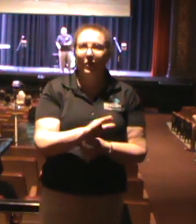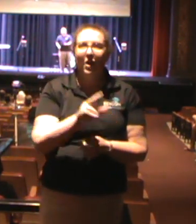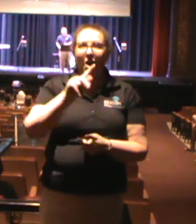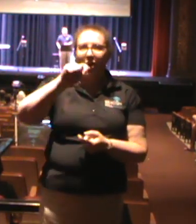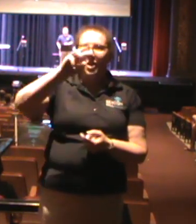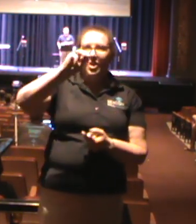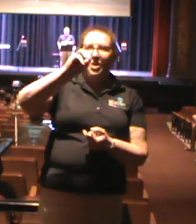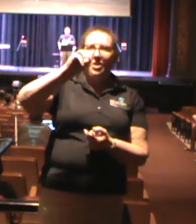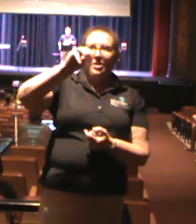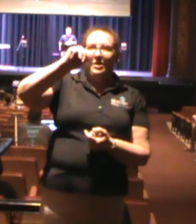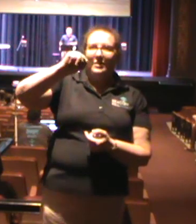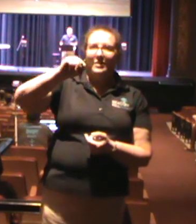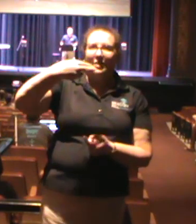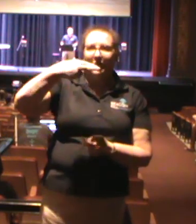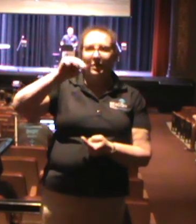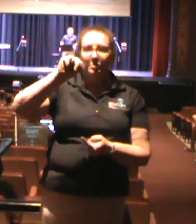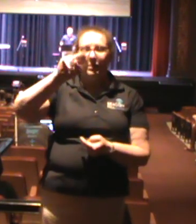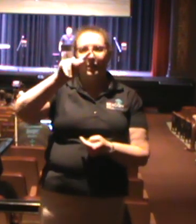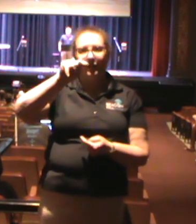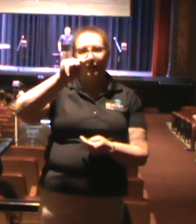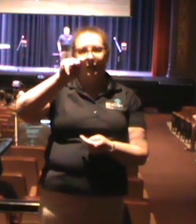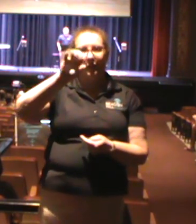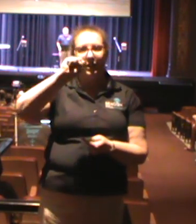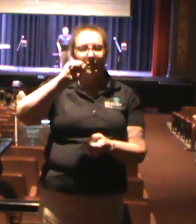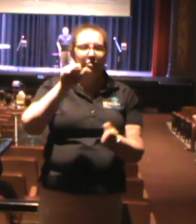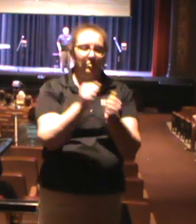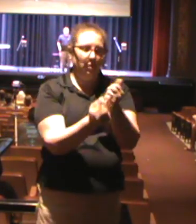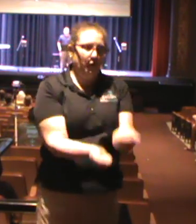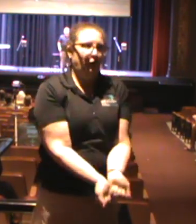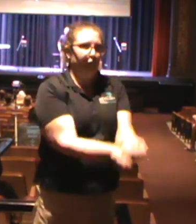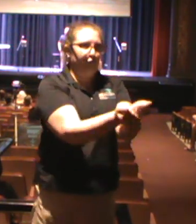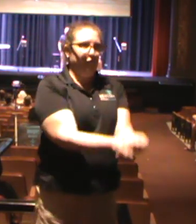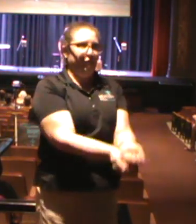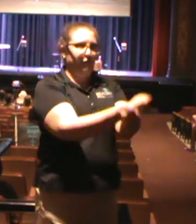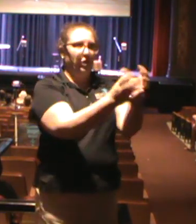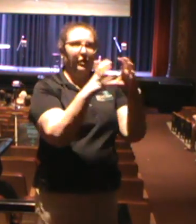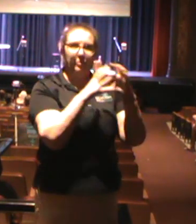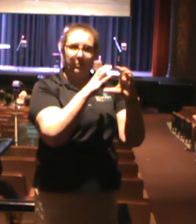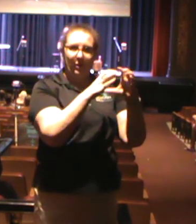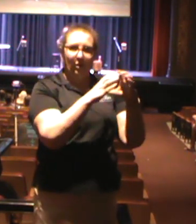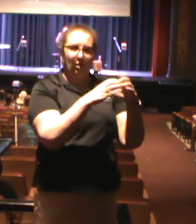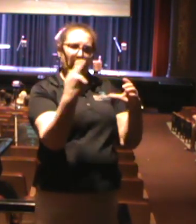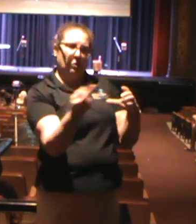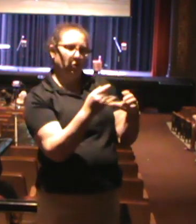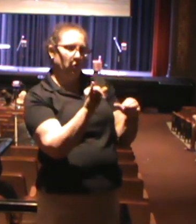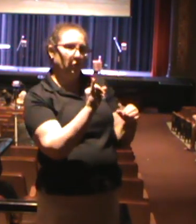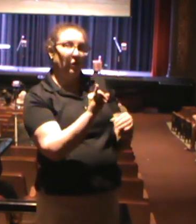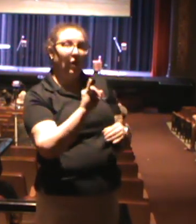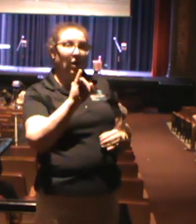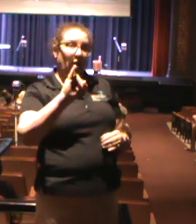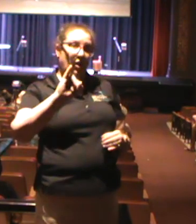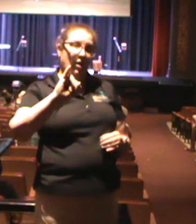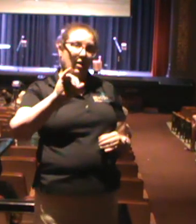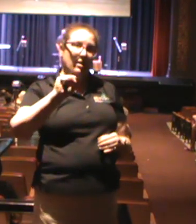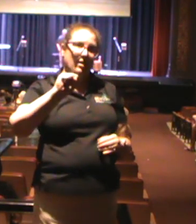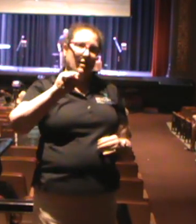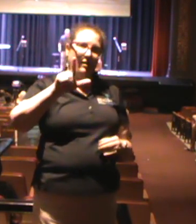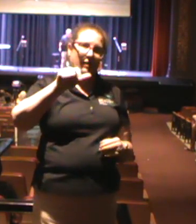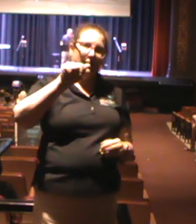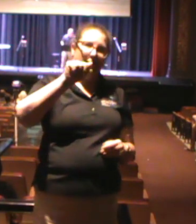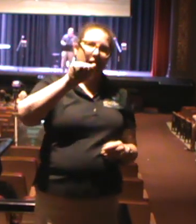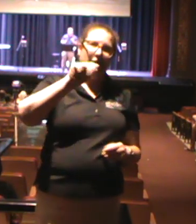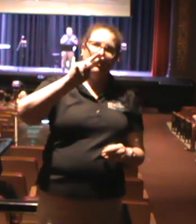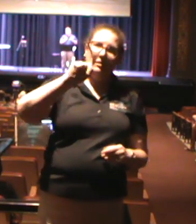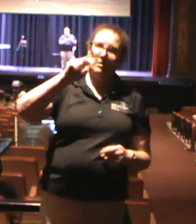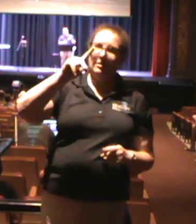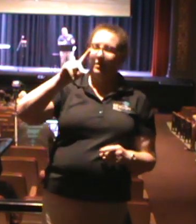And to borrow a phrase from the late Johnny Oates, you might feel at the end of your rope, but you are never at the end of your hope in Christ's grace.